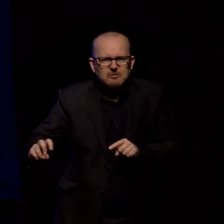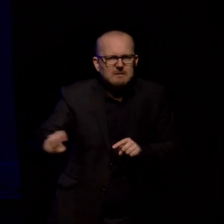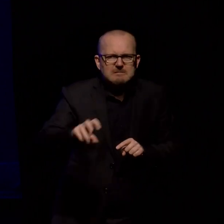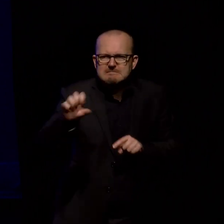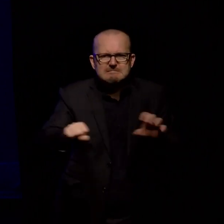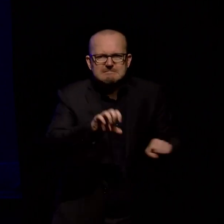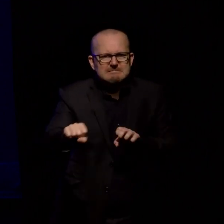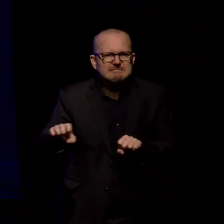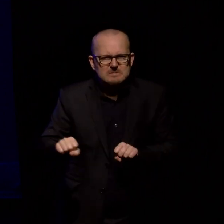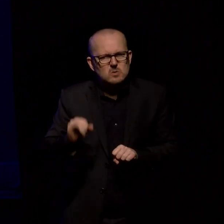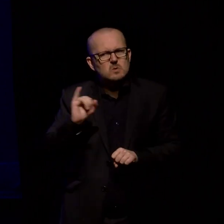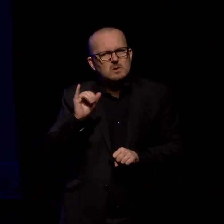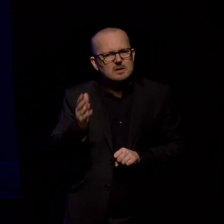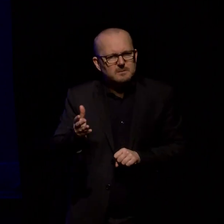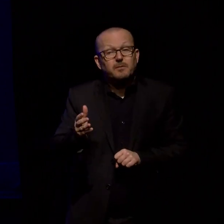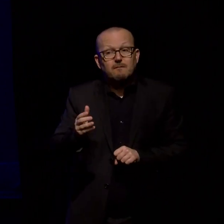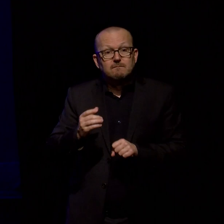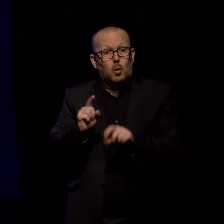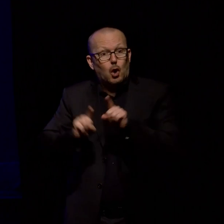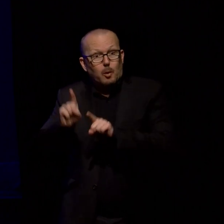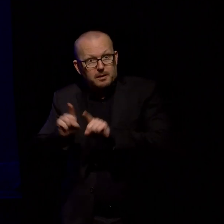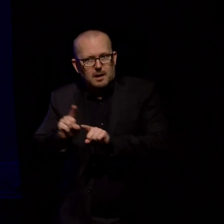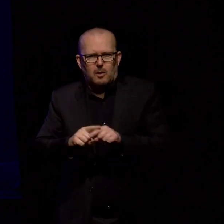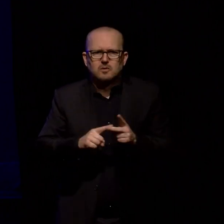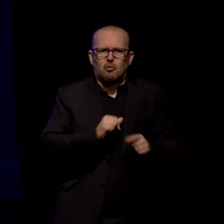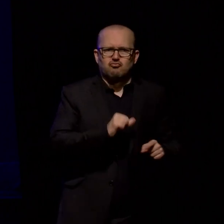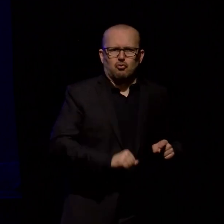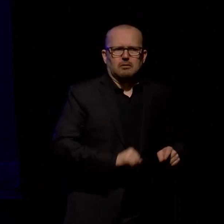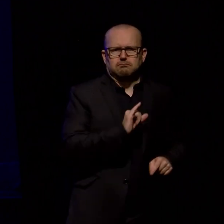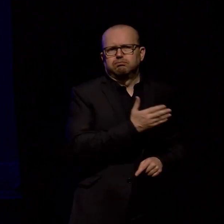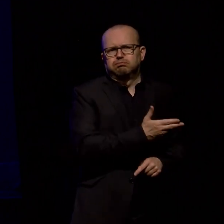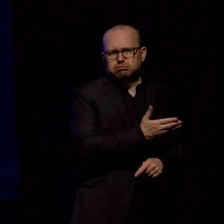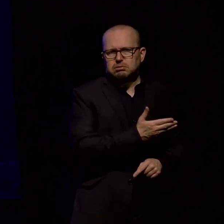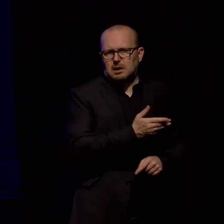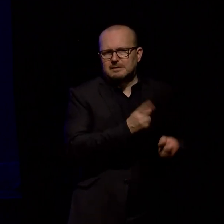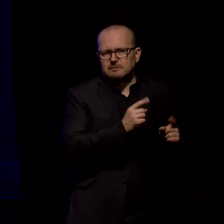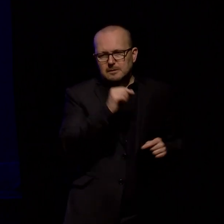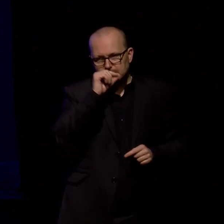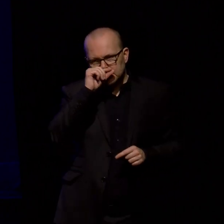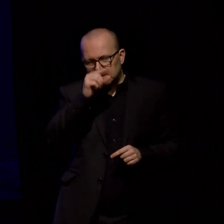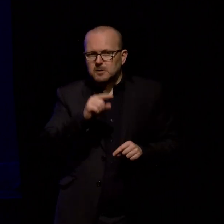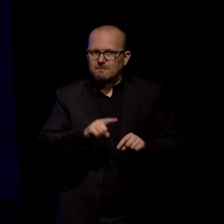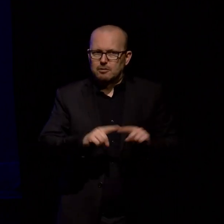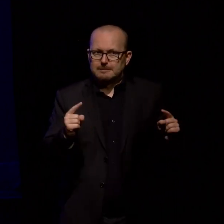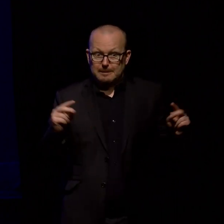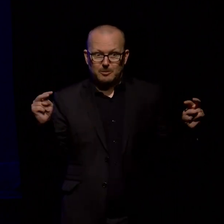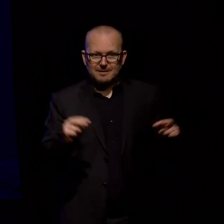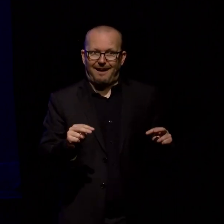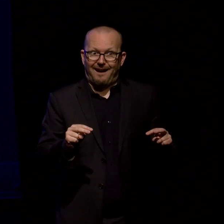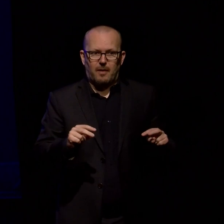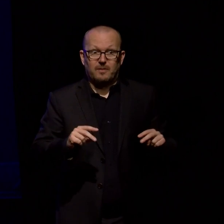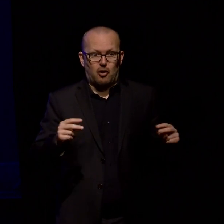urban but especially in rural environments around our native wildlife and it's been a decision throughout the book